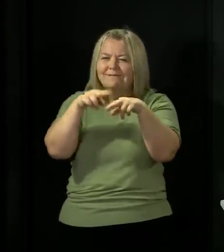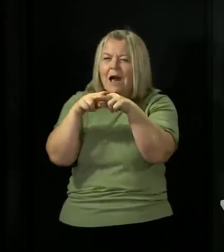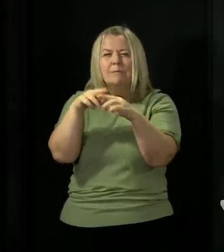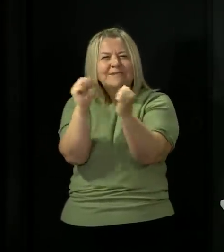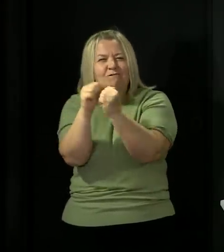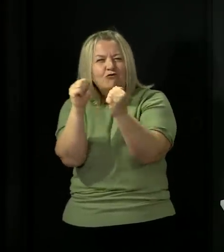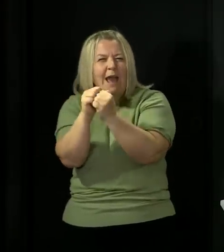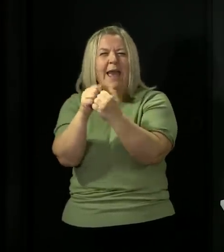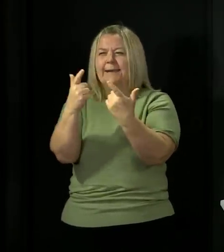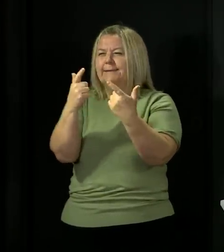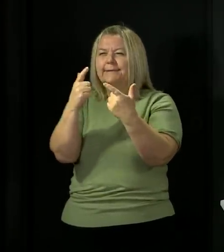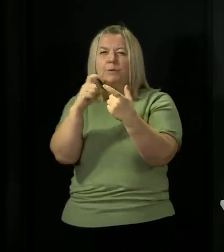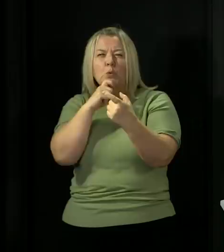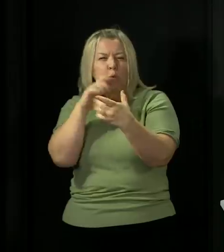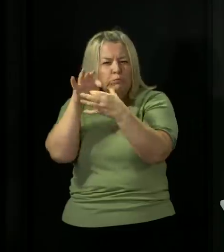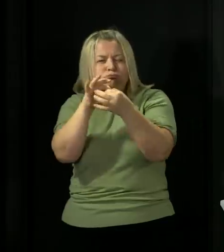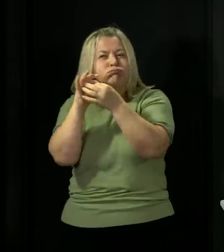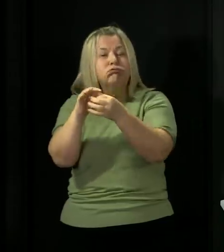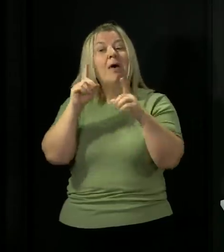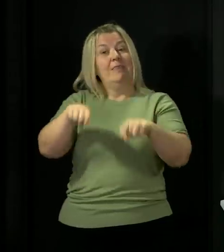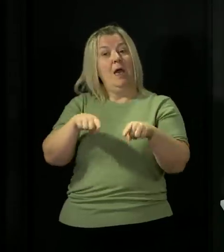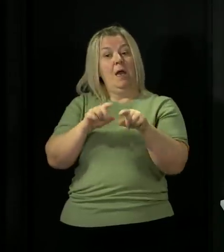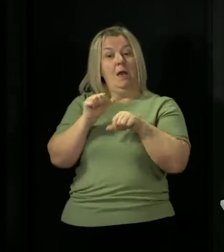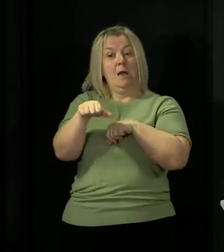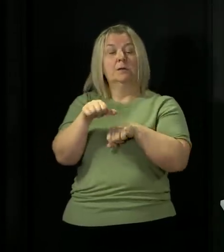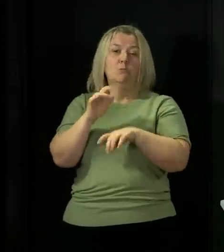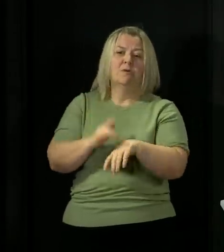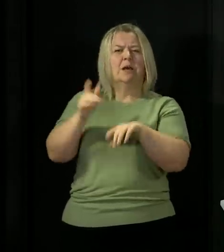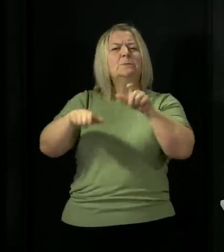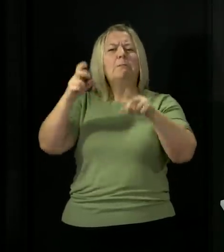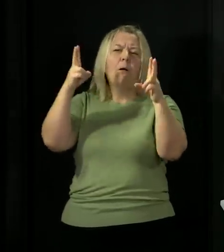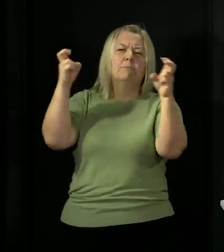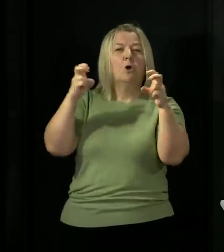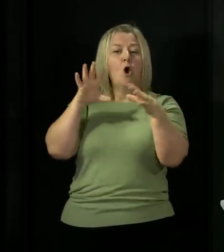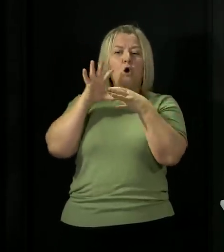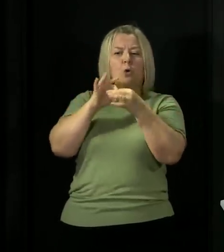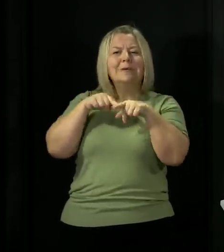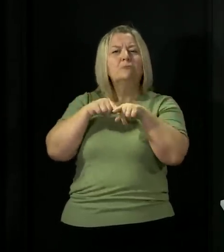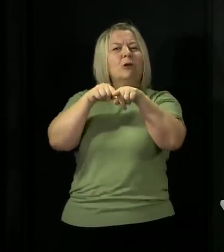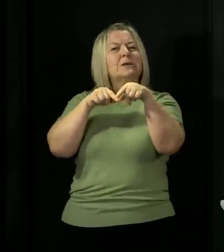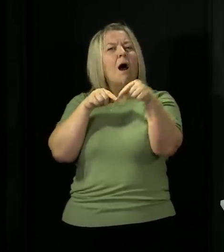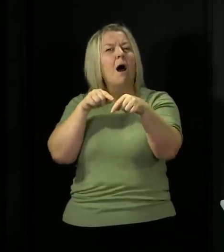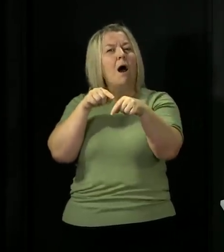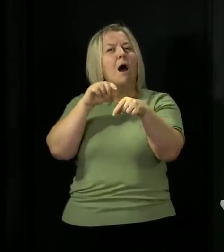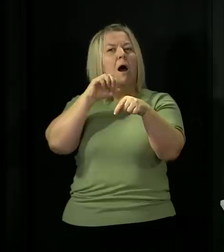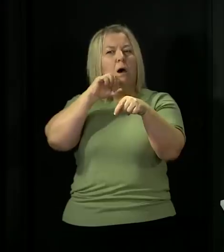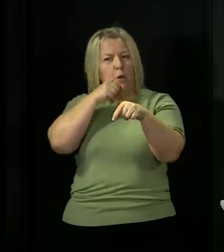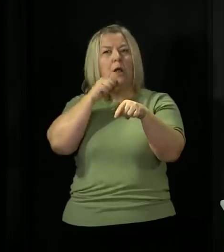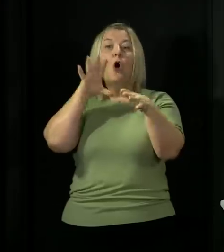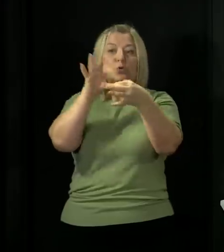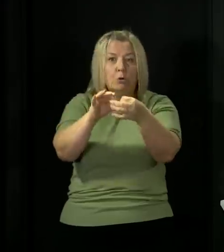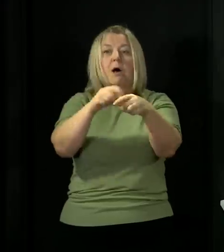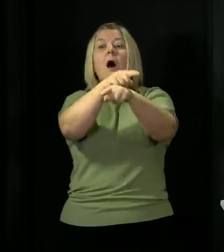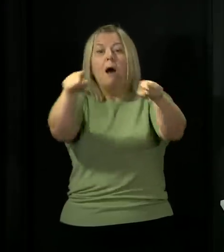tracers then get in touch with those contacts to advise them to isolate for 14 days and if any of them develop